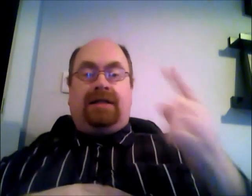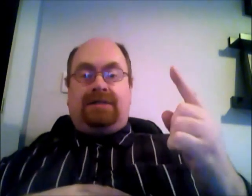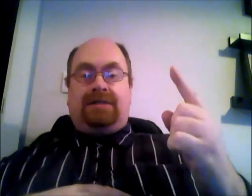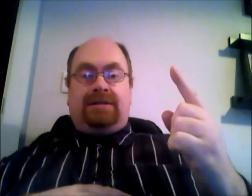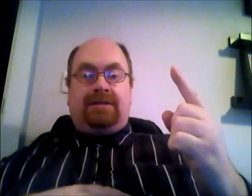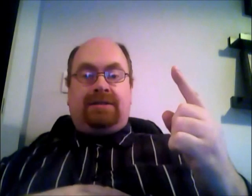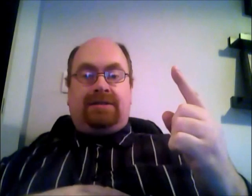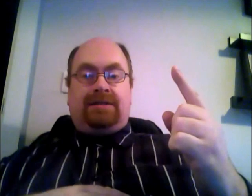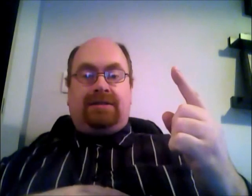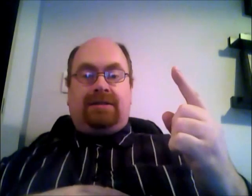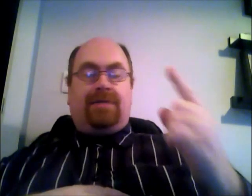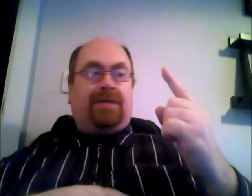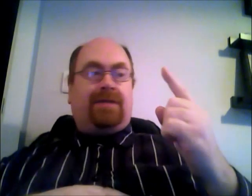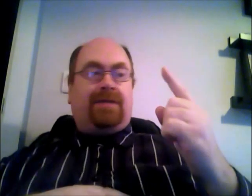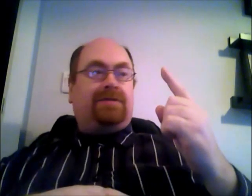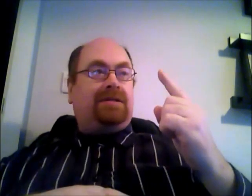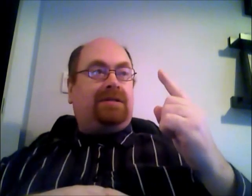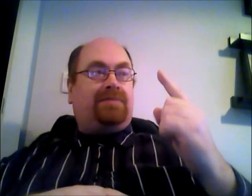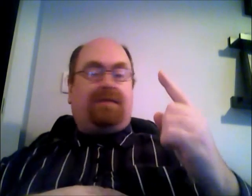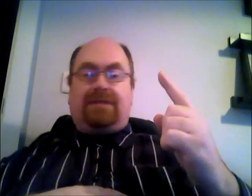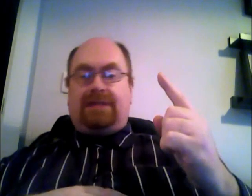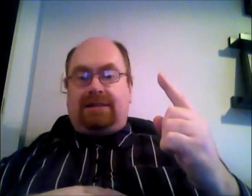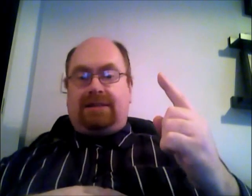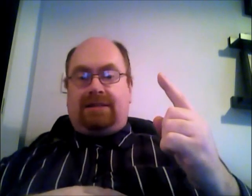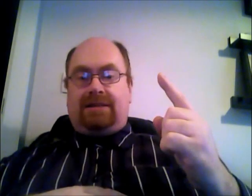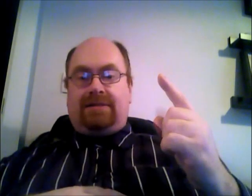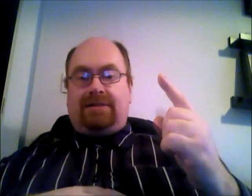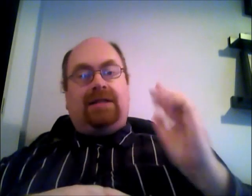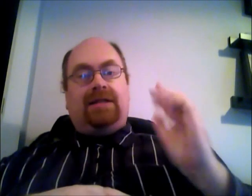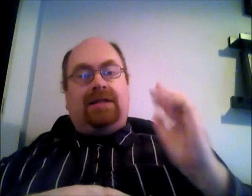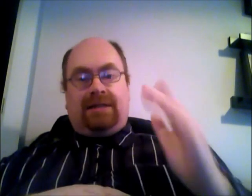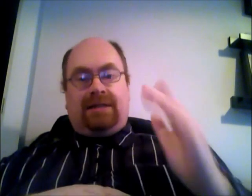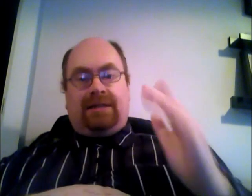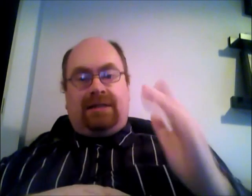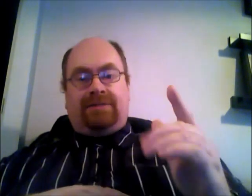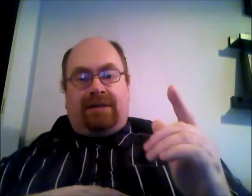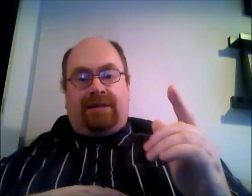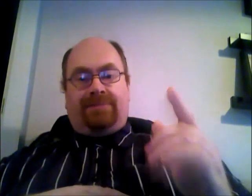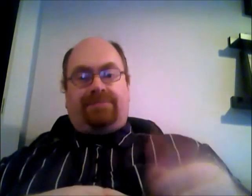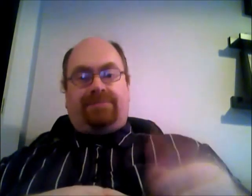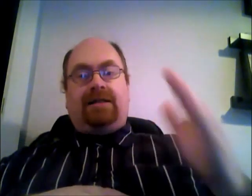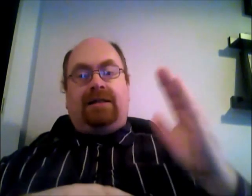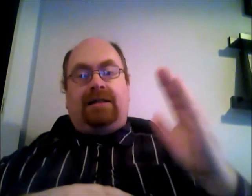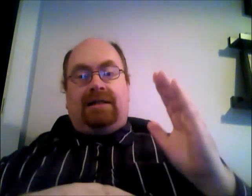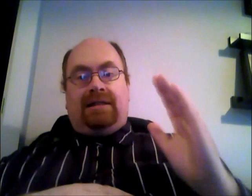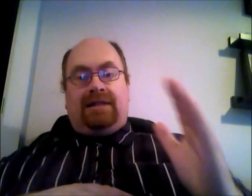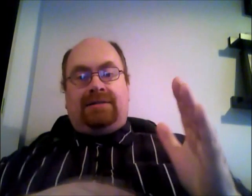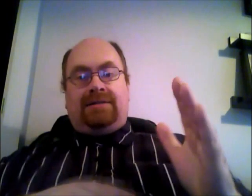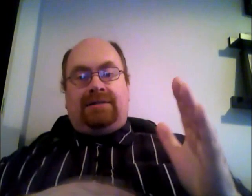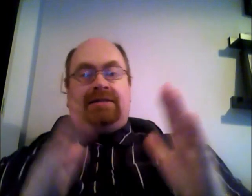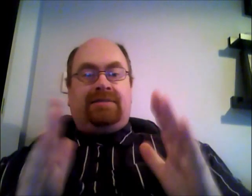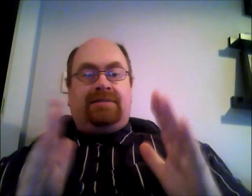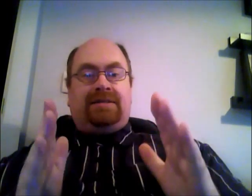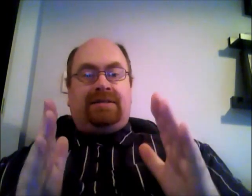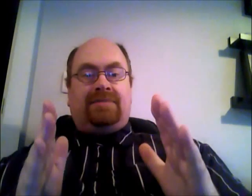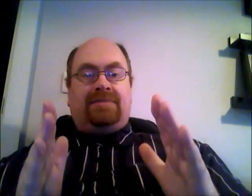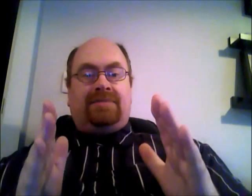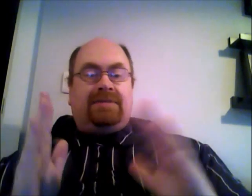there is concern about privatization of it yes that's fine yes there should be some degree